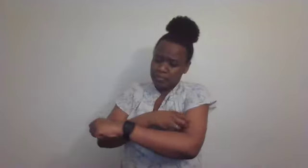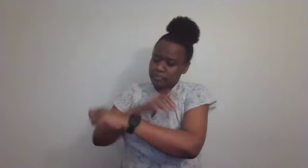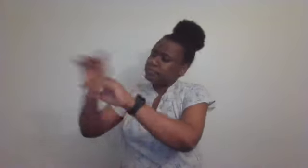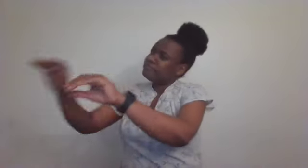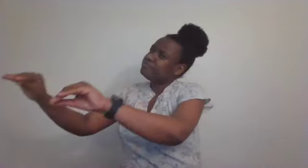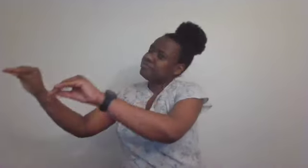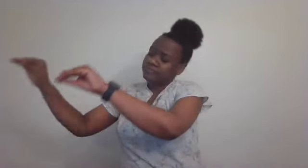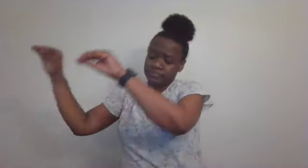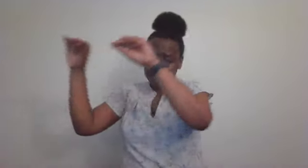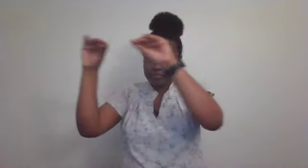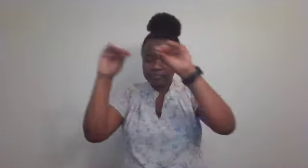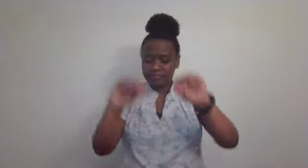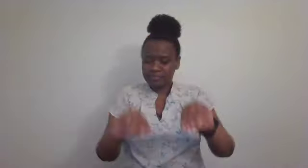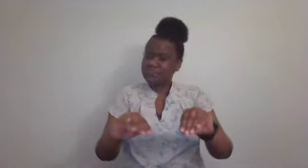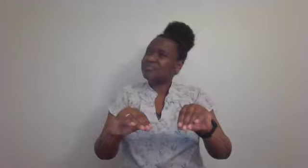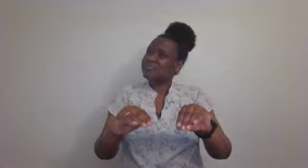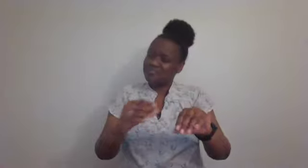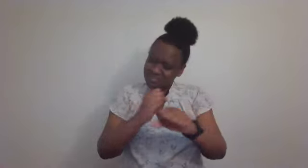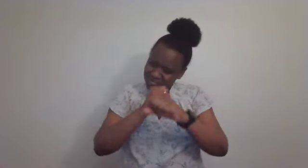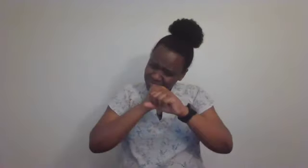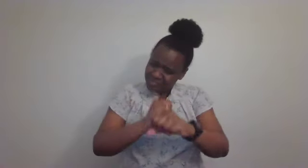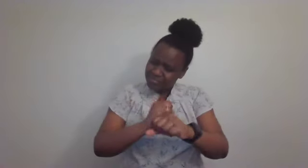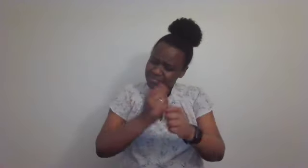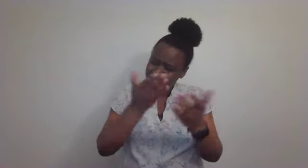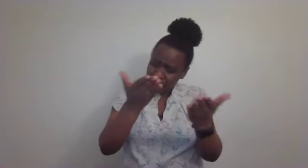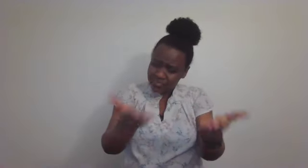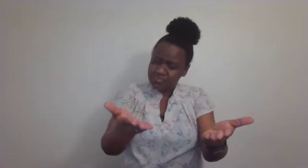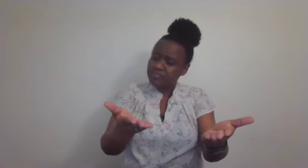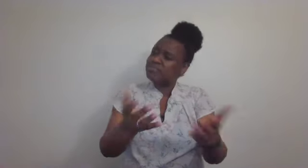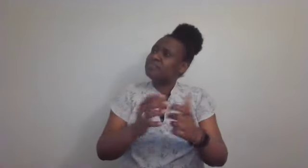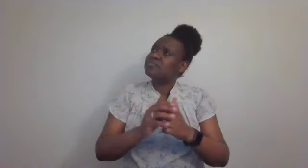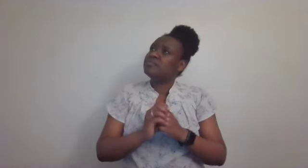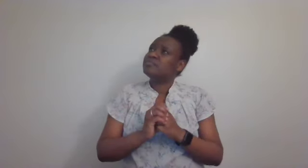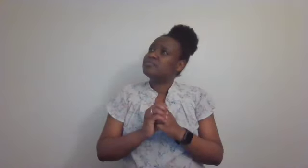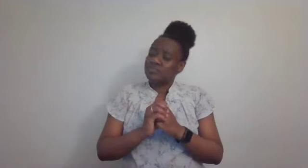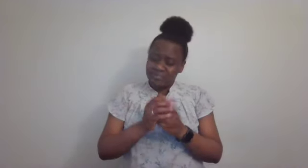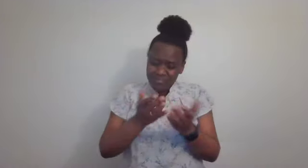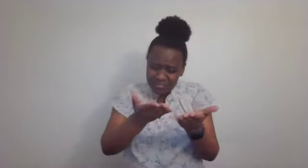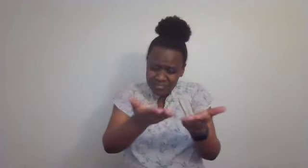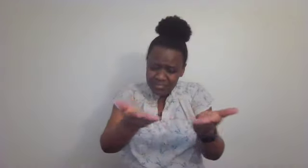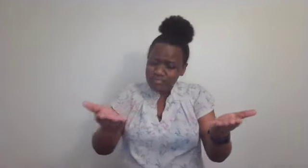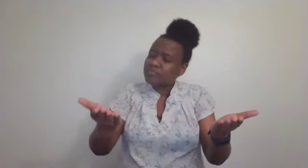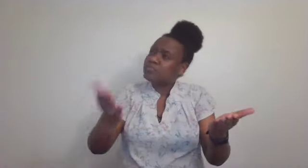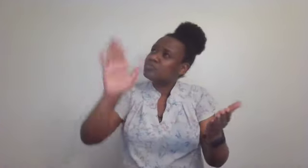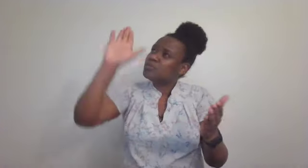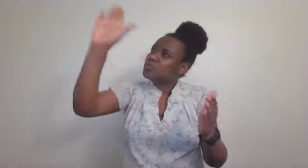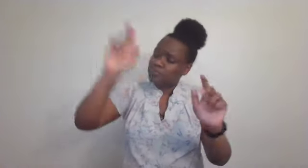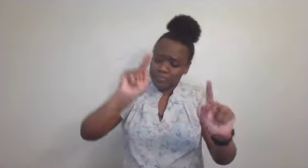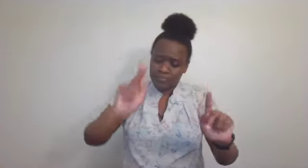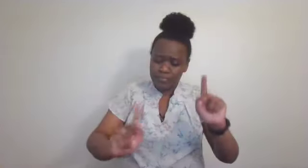planted the son of man whom you yourself made strong